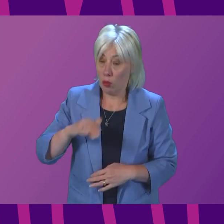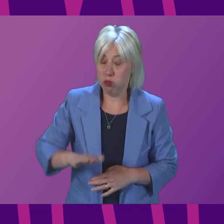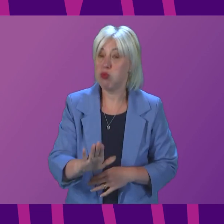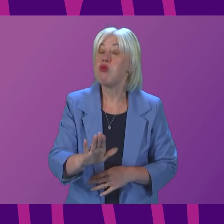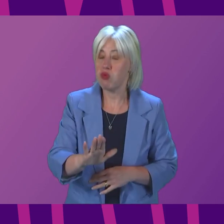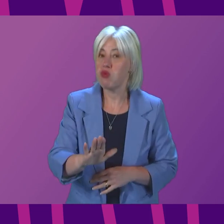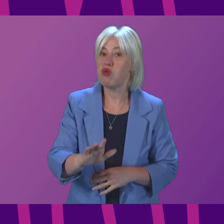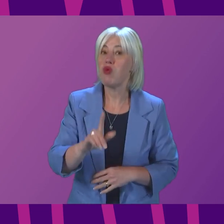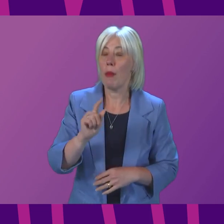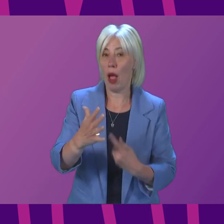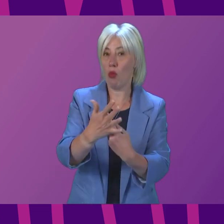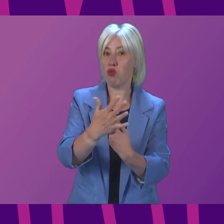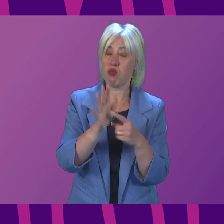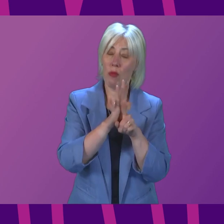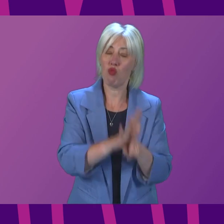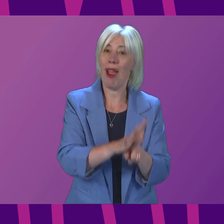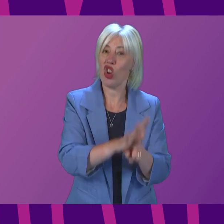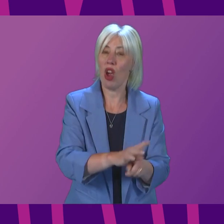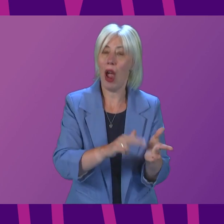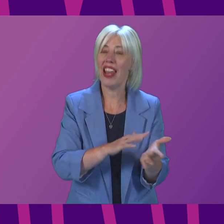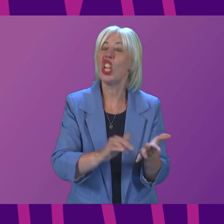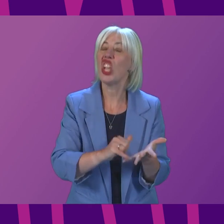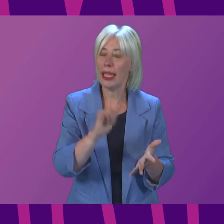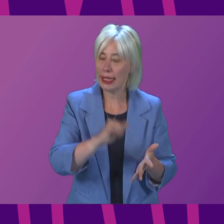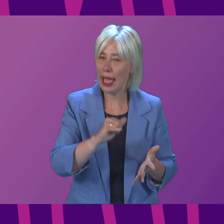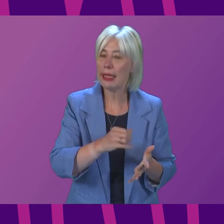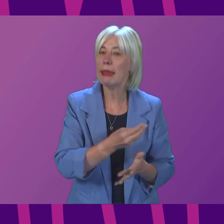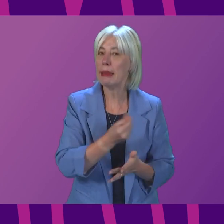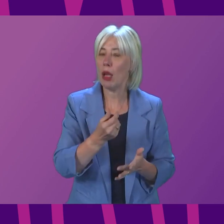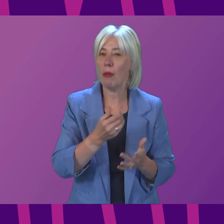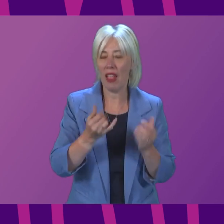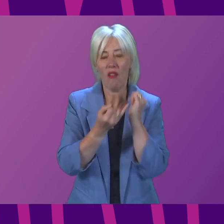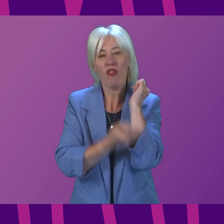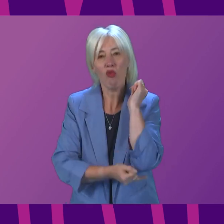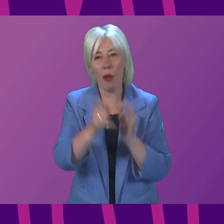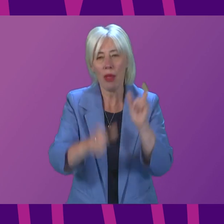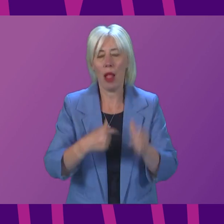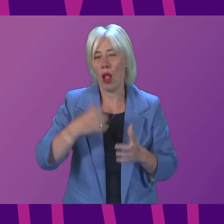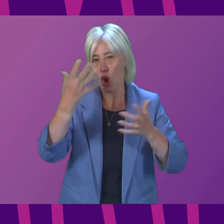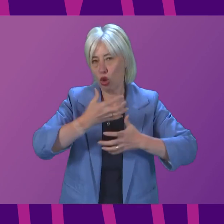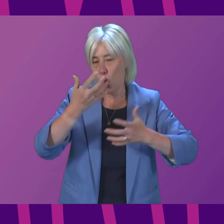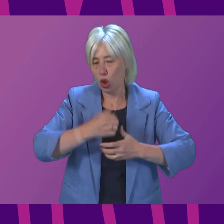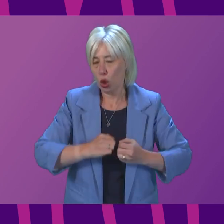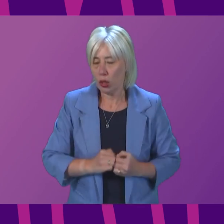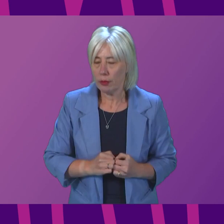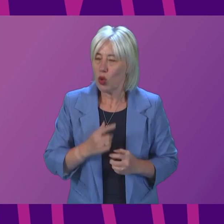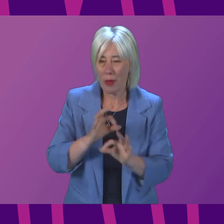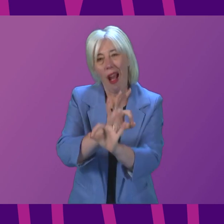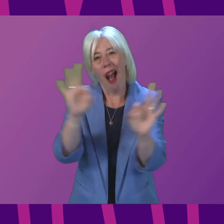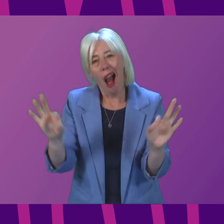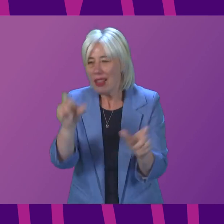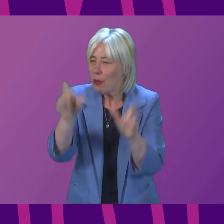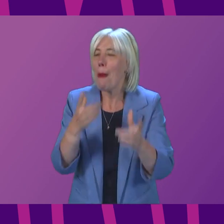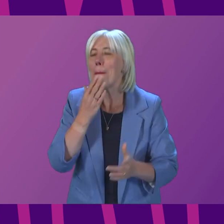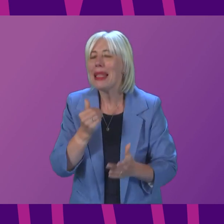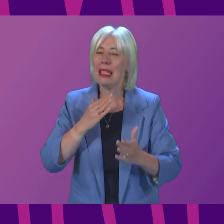there is still considerable pressure on the NHS, and there is concern amongst the most vulnerable in particular. So I do ask everyone to be